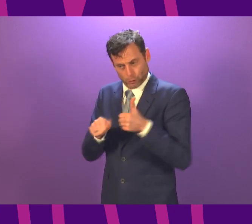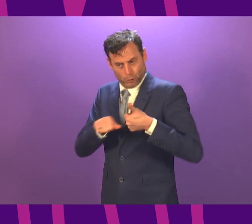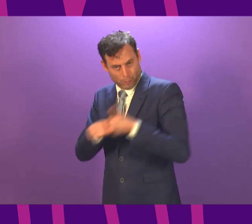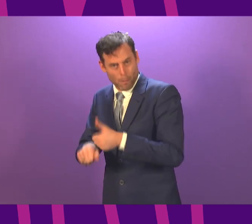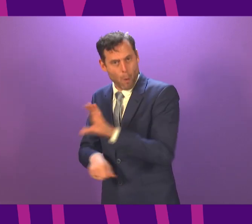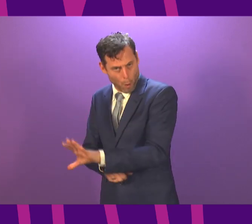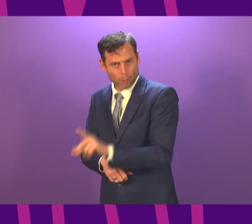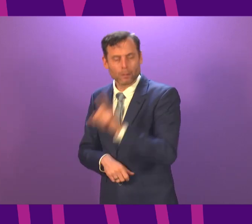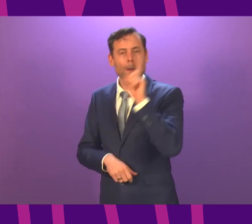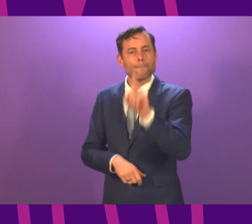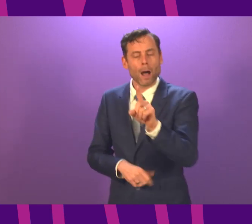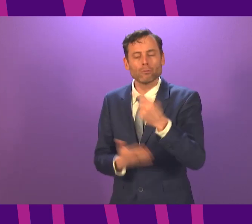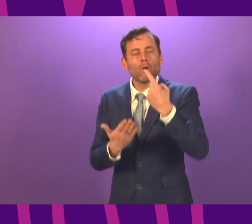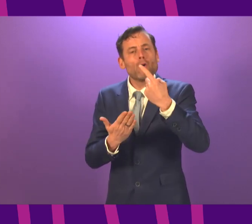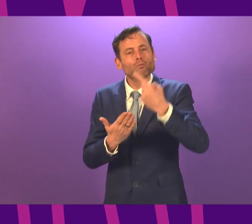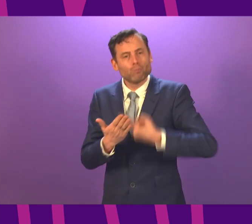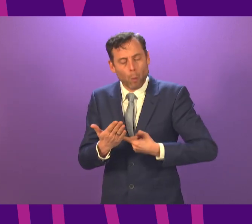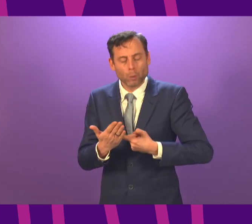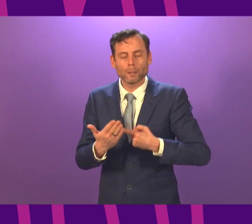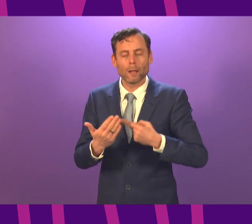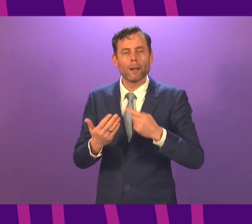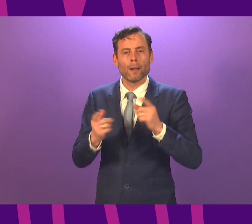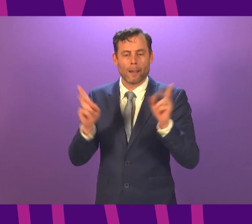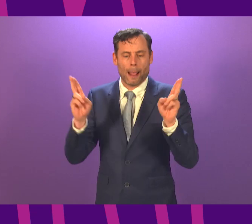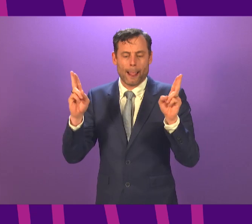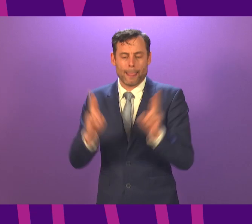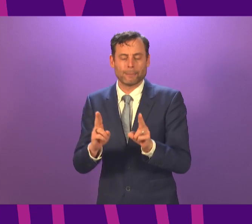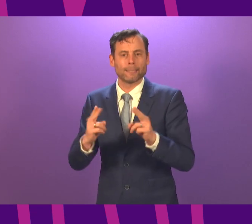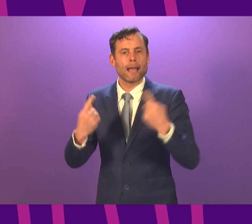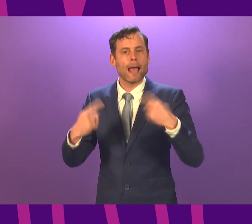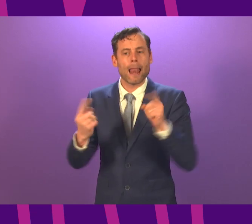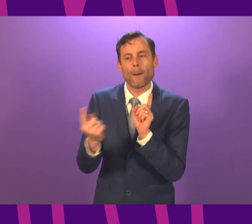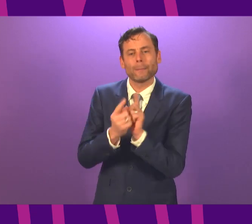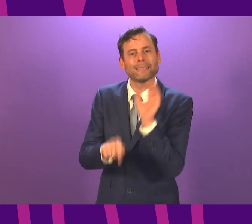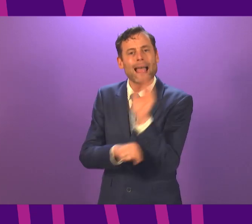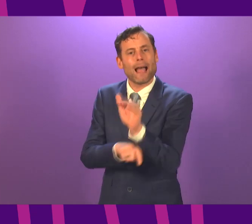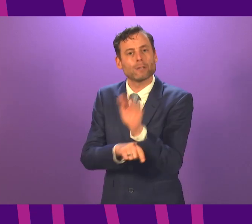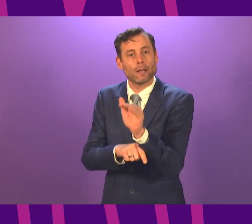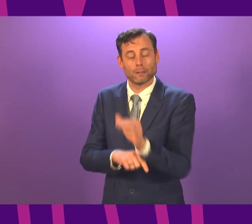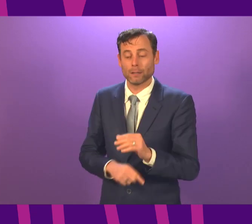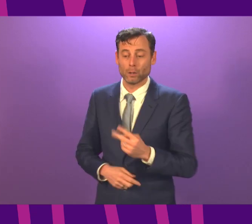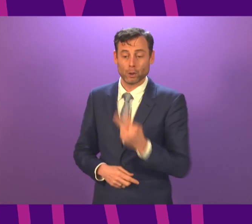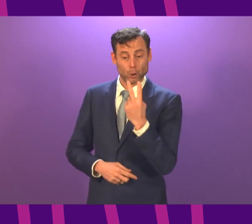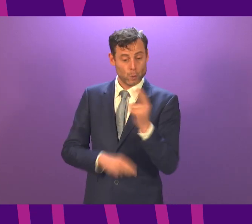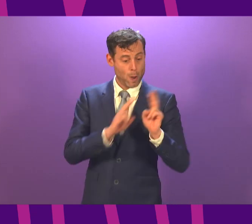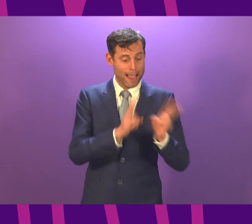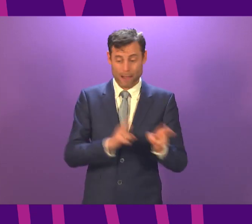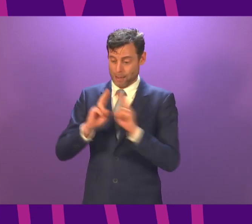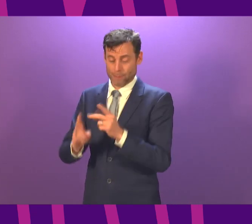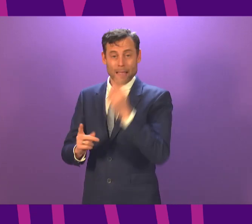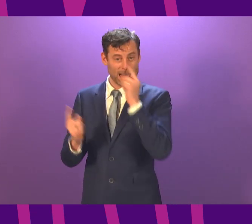gatherings will change. As of now, up to six people from two households are able to meet outdoors. Given the greater